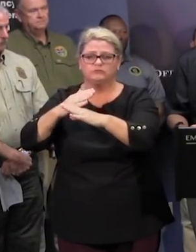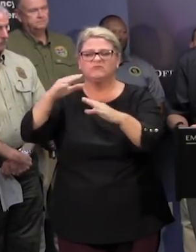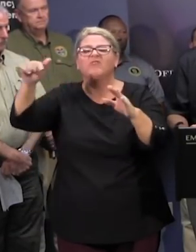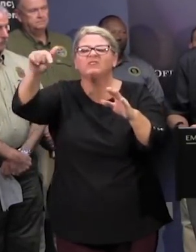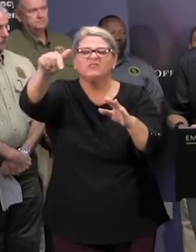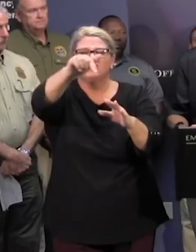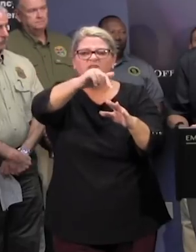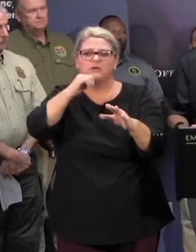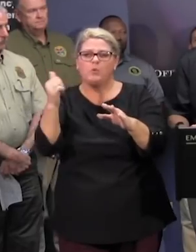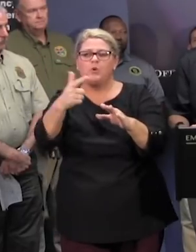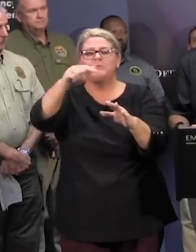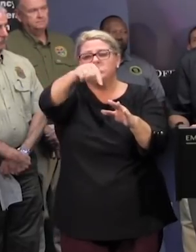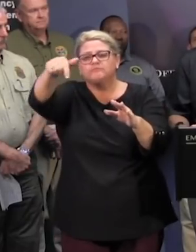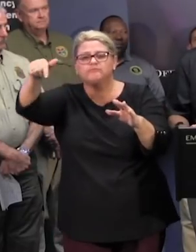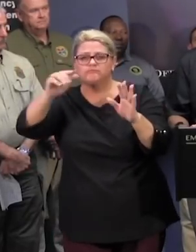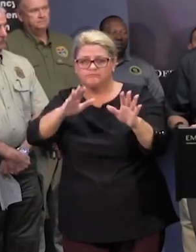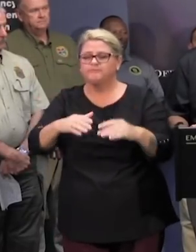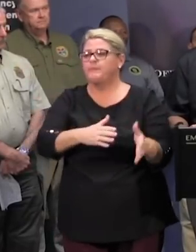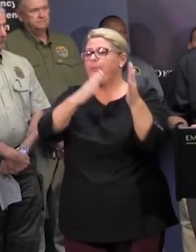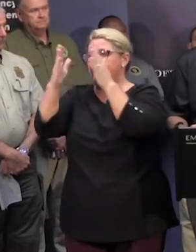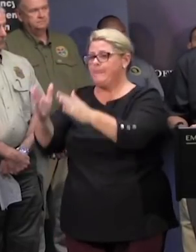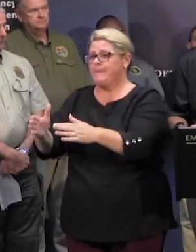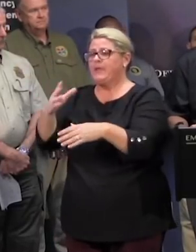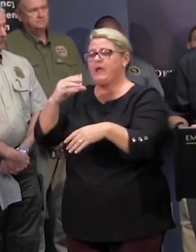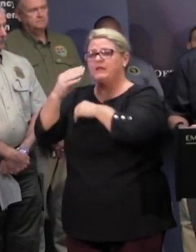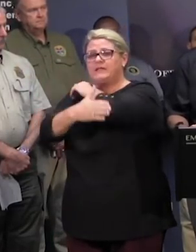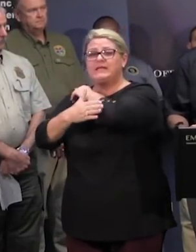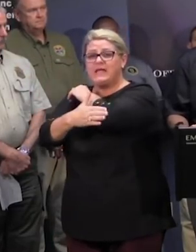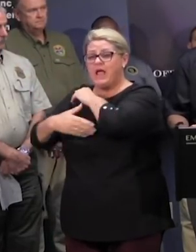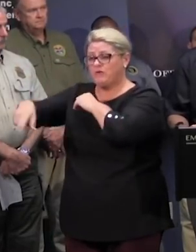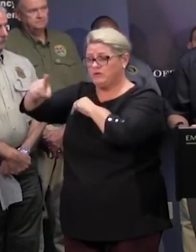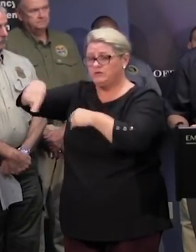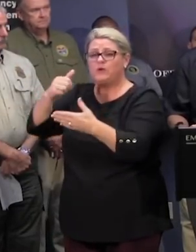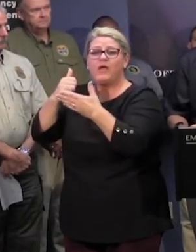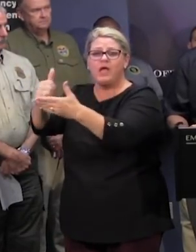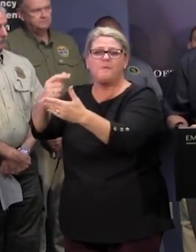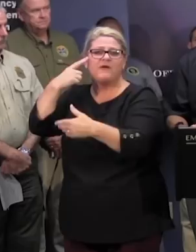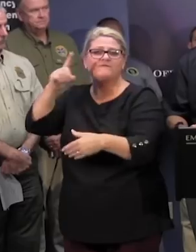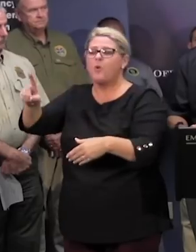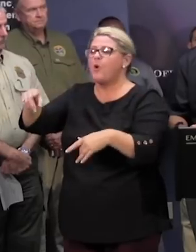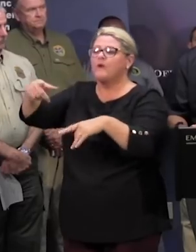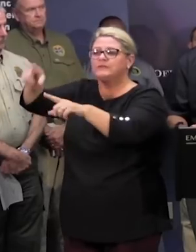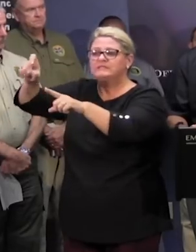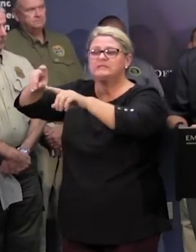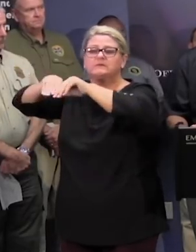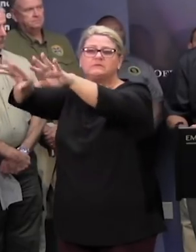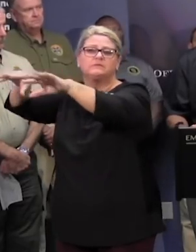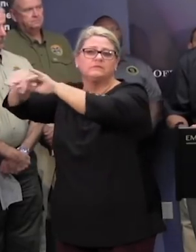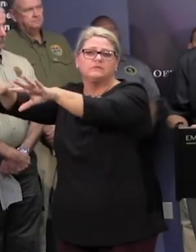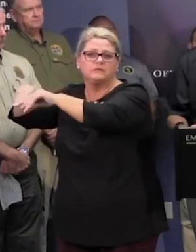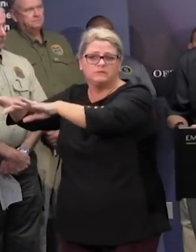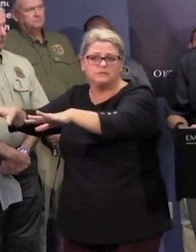uh in advance of those flood waters and we're also coordinating with the counties for individual points of distribution and that's